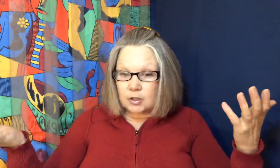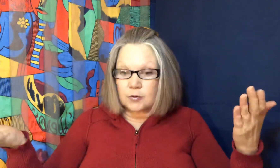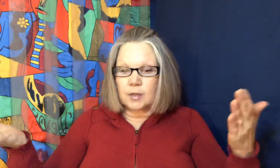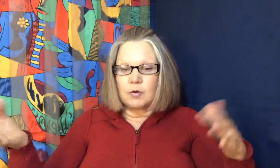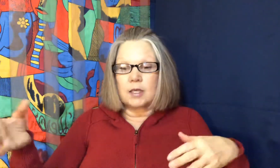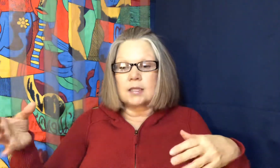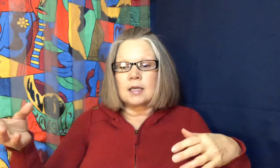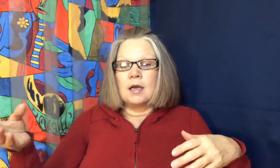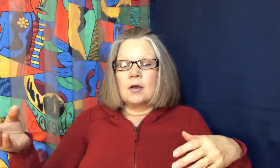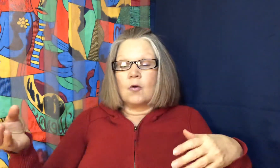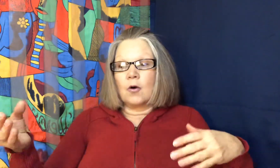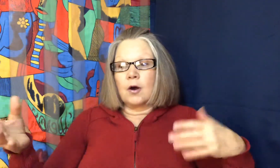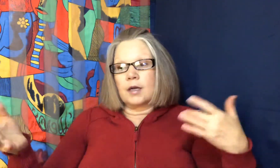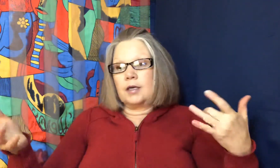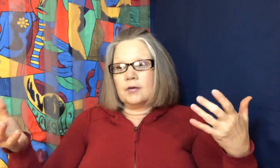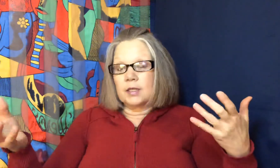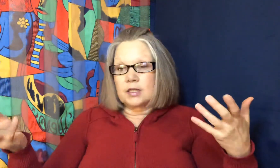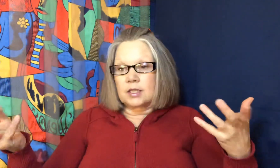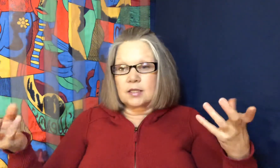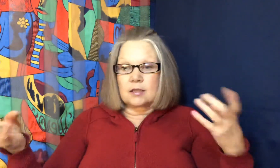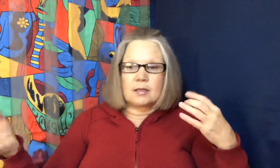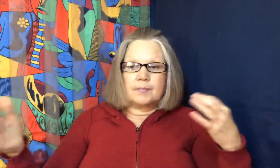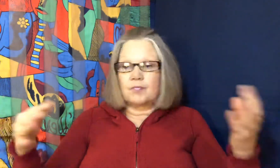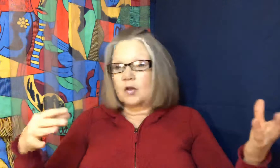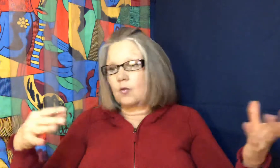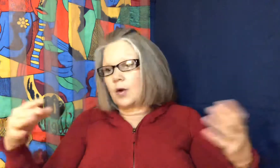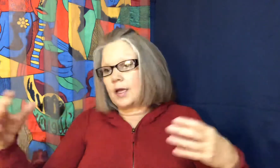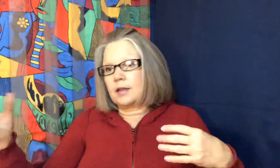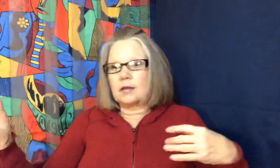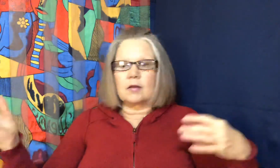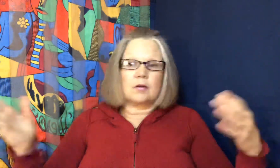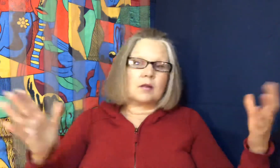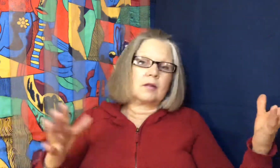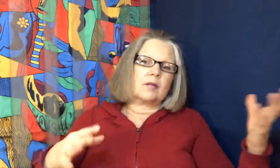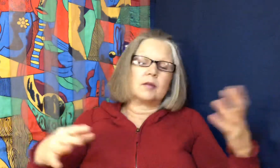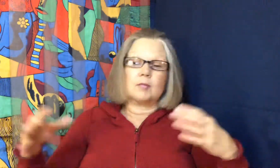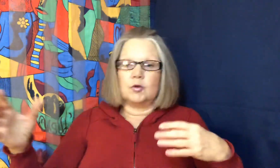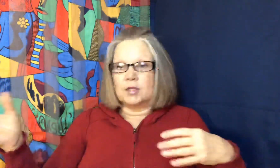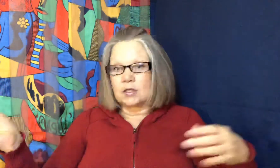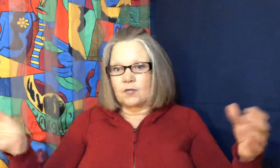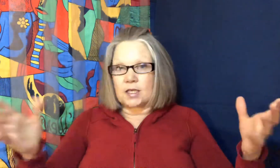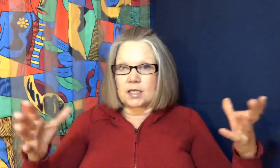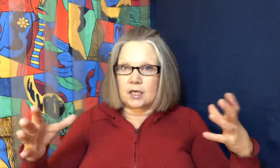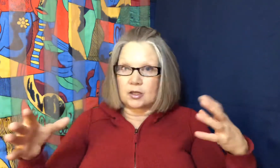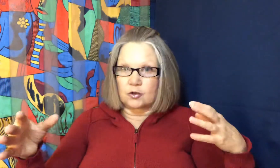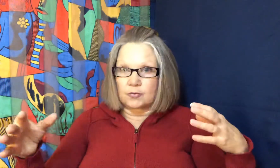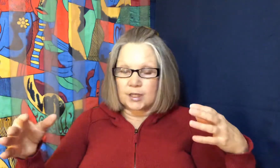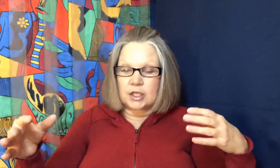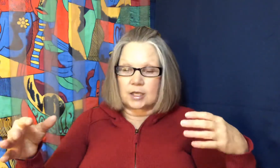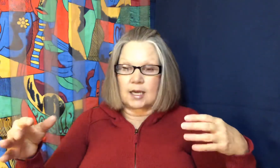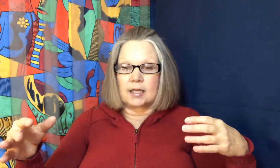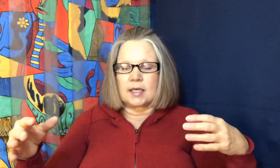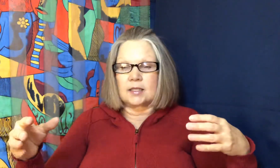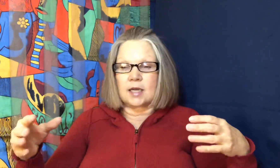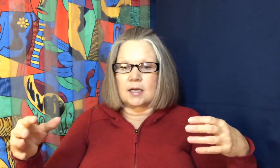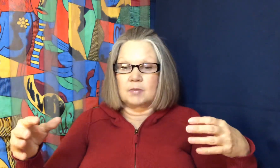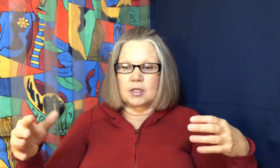dream was or you know it's just the way that the the moon is affecting your region at that time so